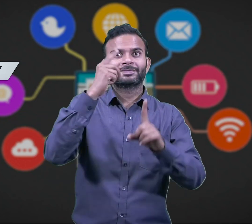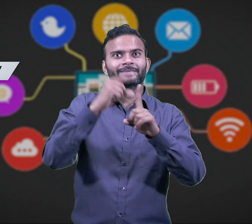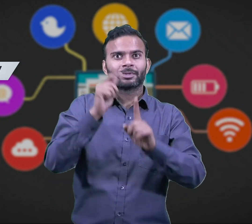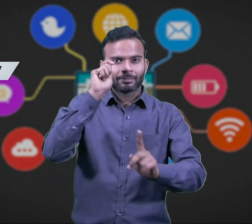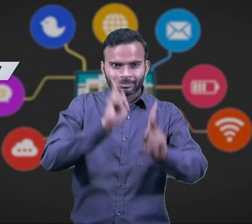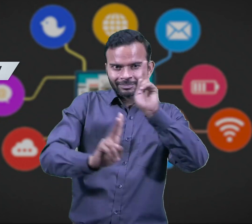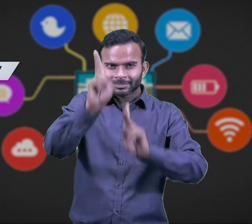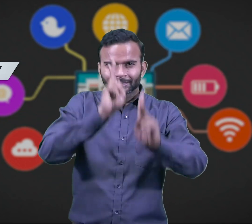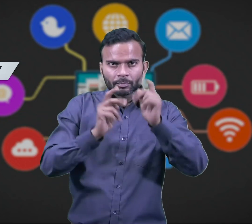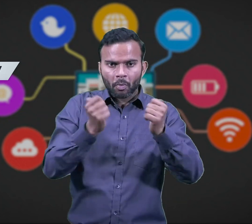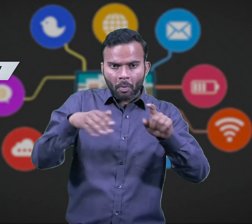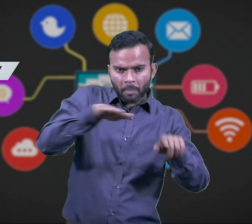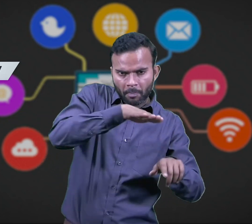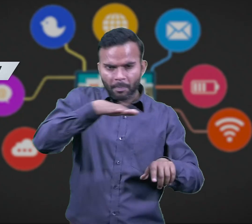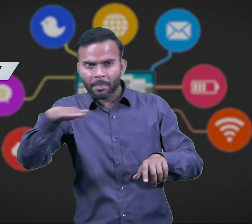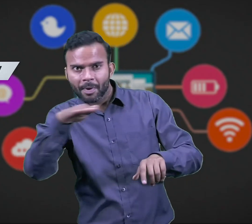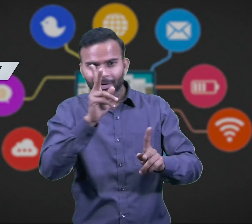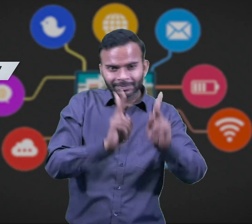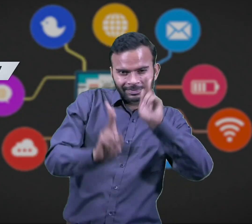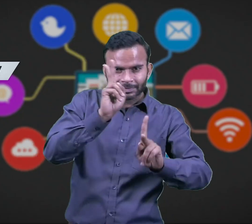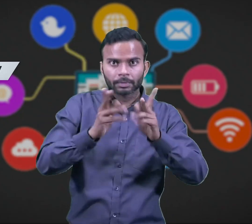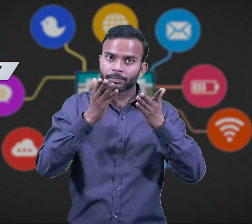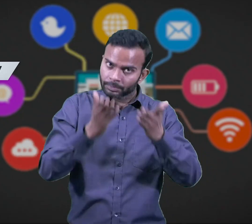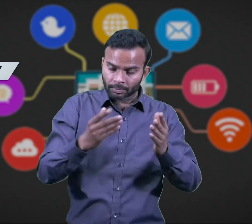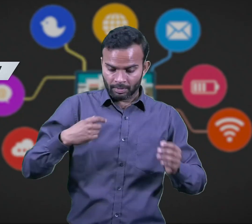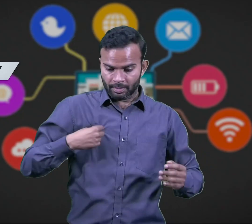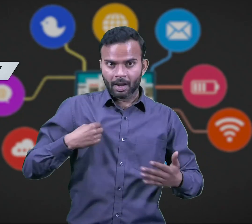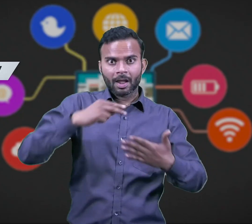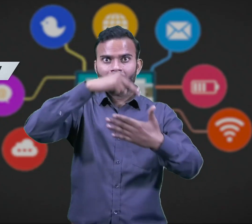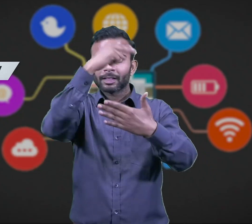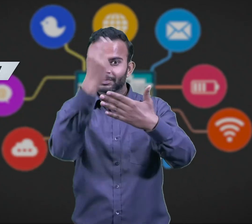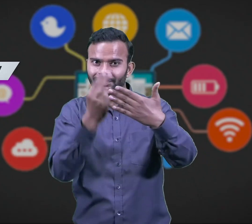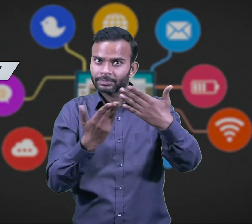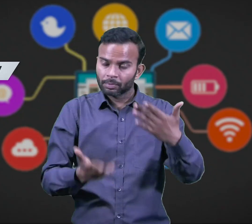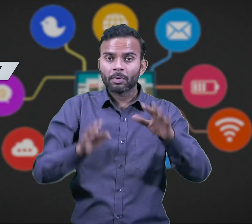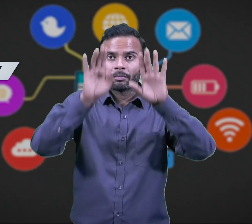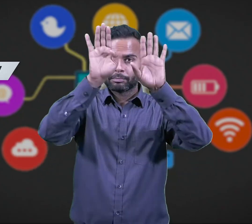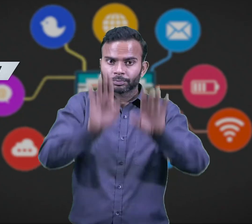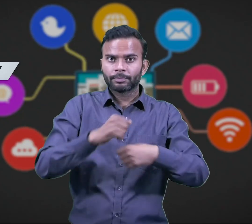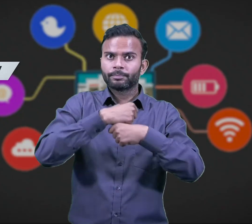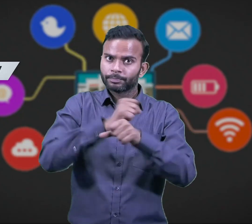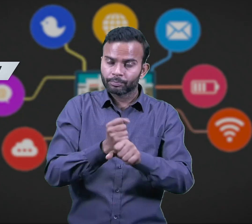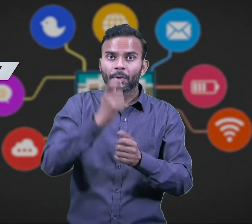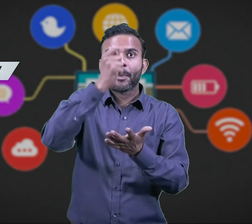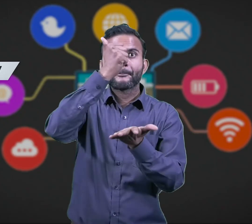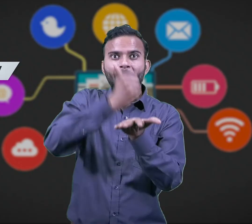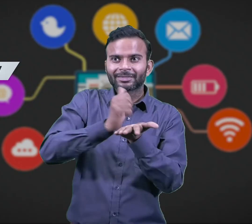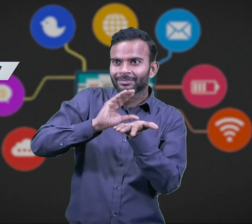now, with computer, you can easily search. Also, you can make 3D animation, design the